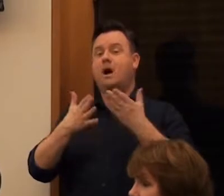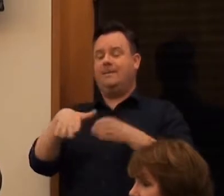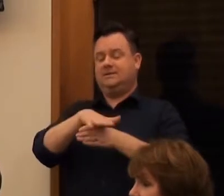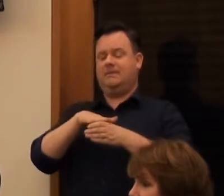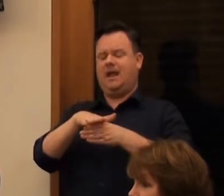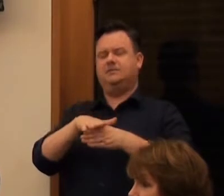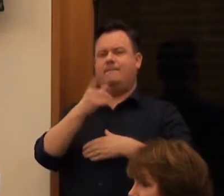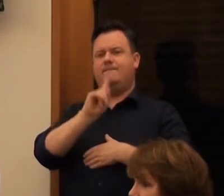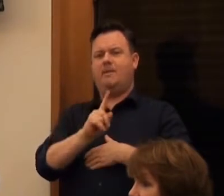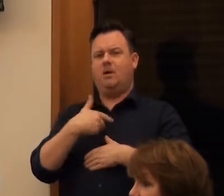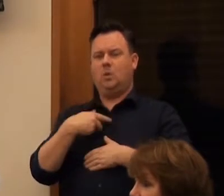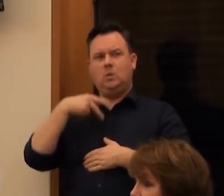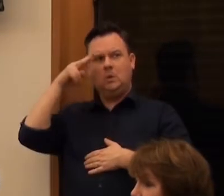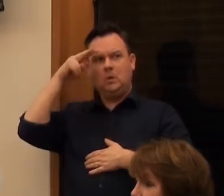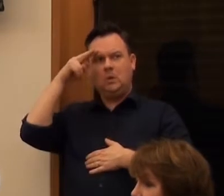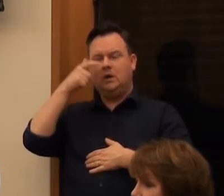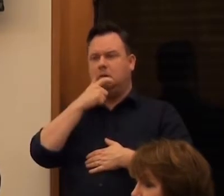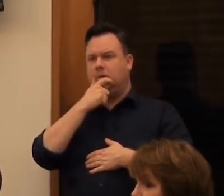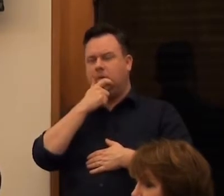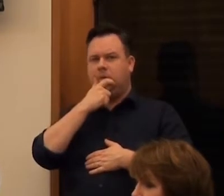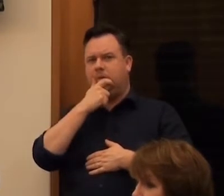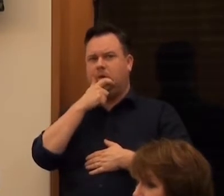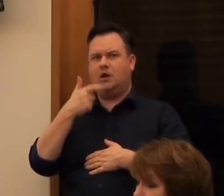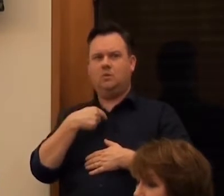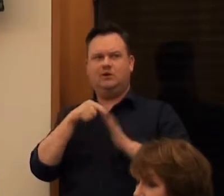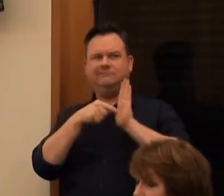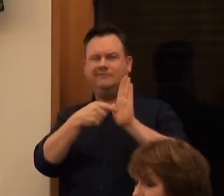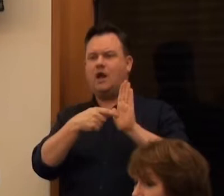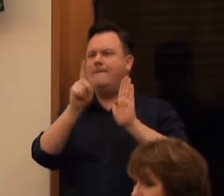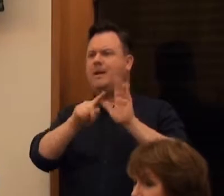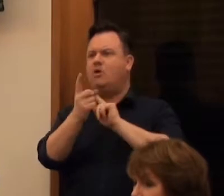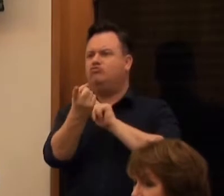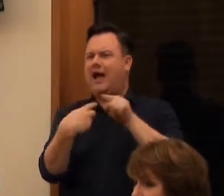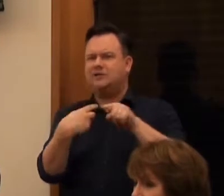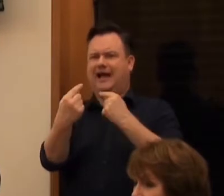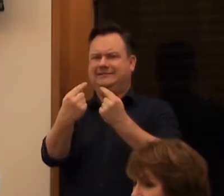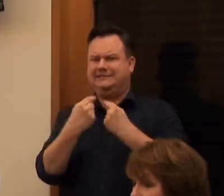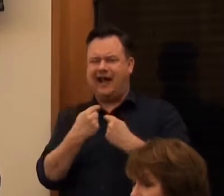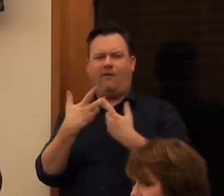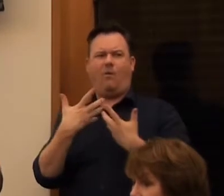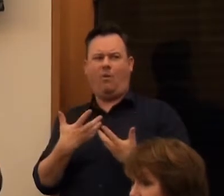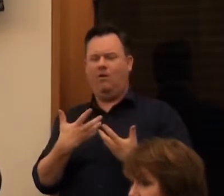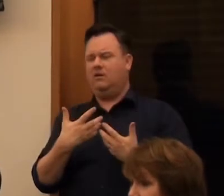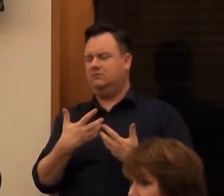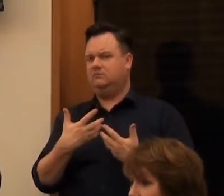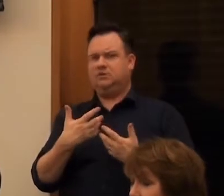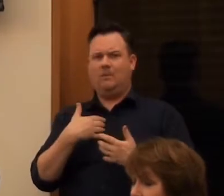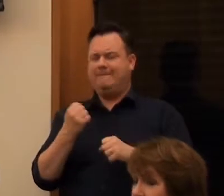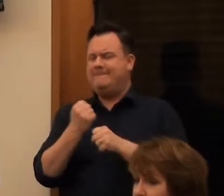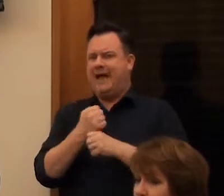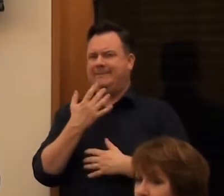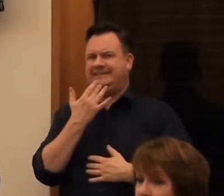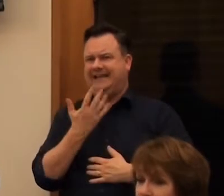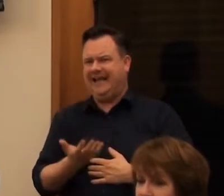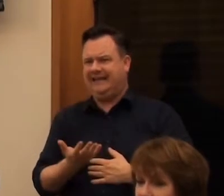paranoid about what to show. know, they don't want to be intact. Or they don't want to be told they've done so well. They don't want make mistakes. So you're in a